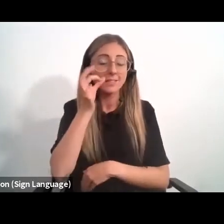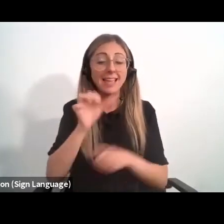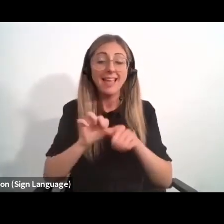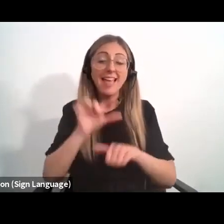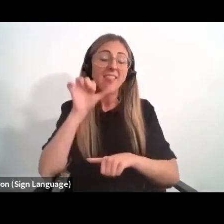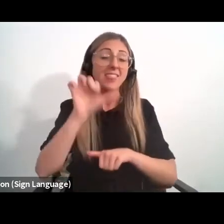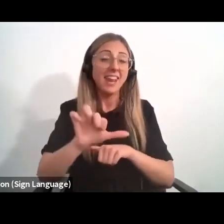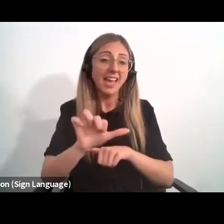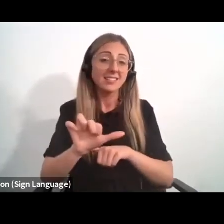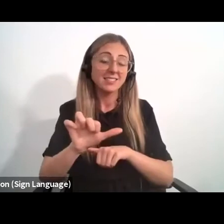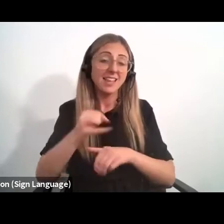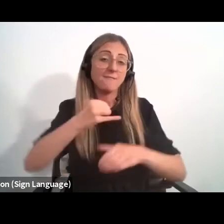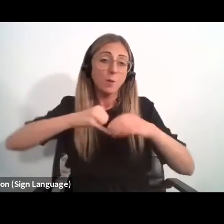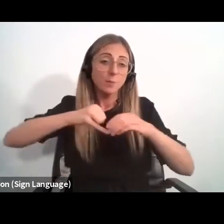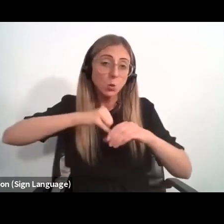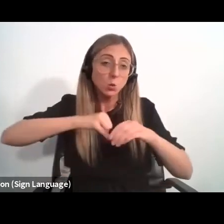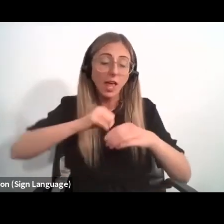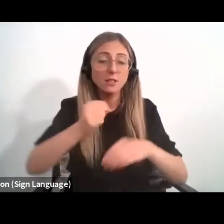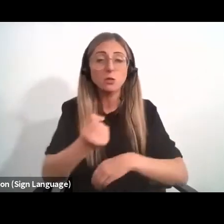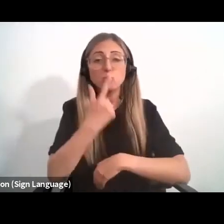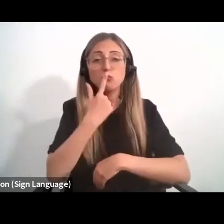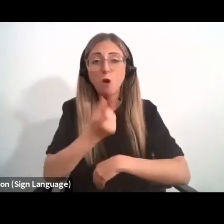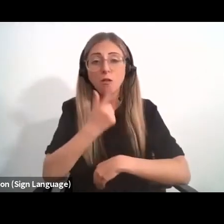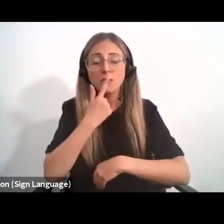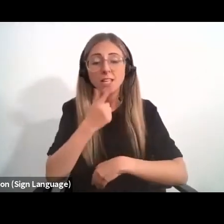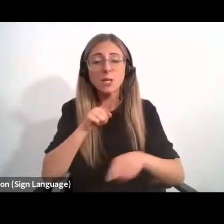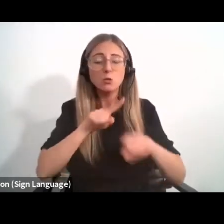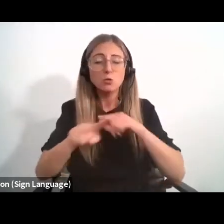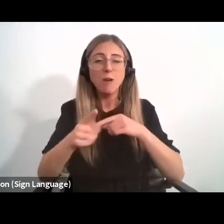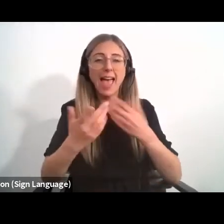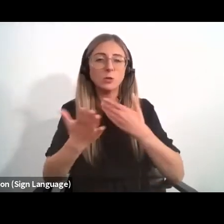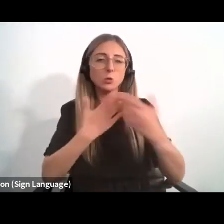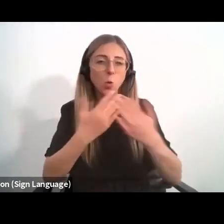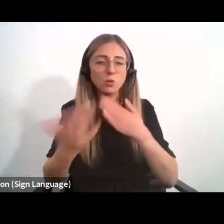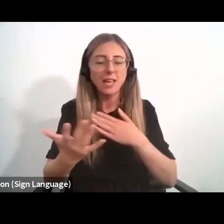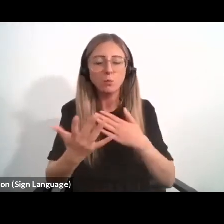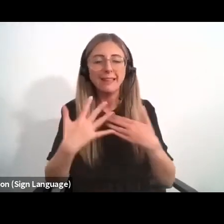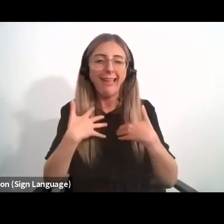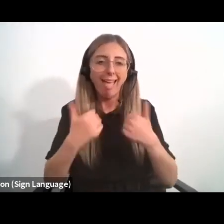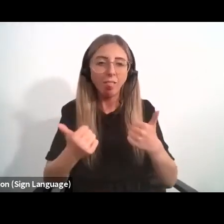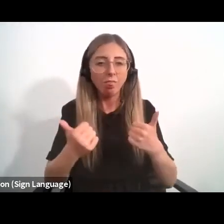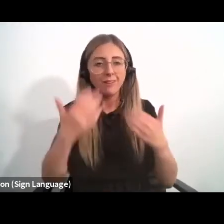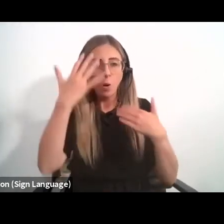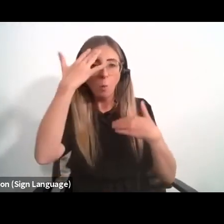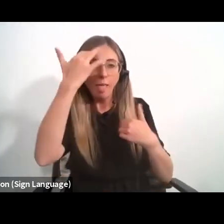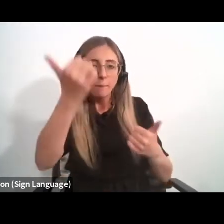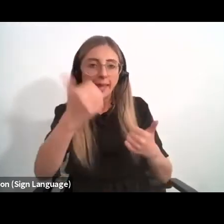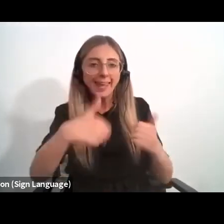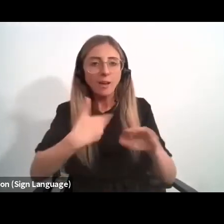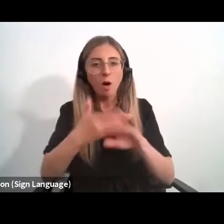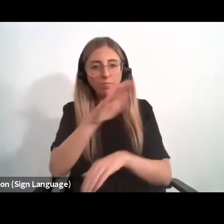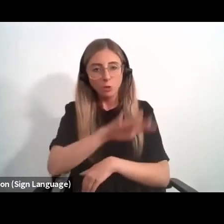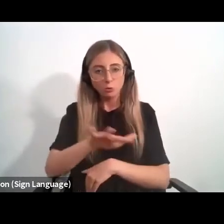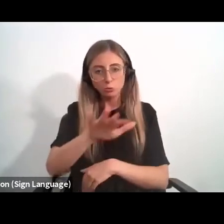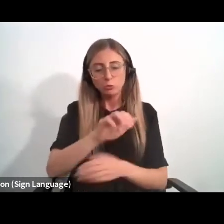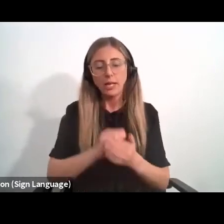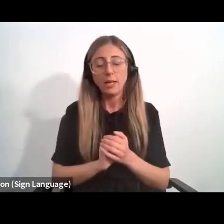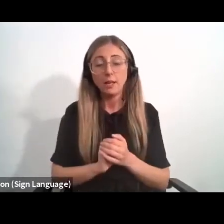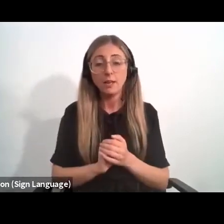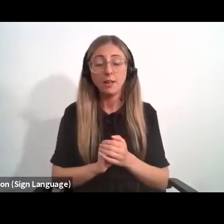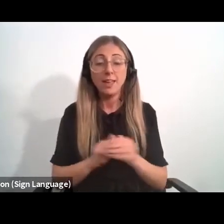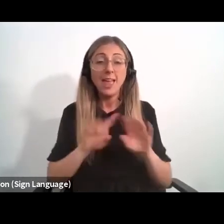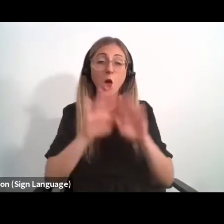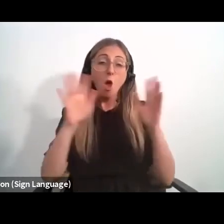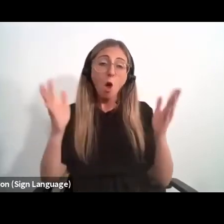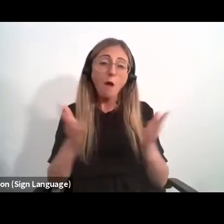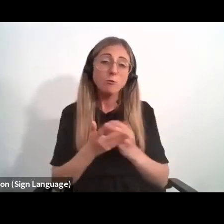and pharmaceuticals for tackling Africa's disease and promoting health and well-being on the continent. The overall